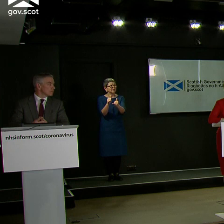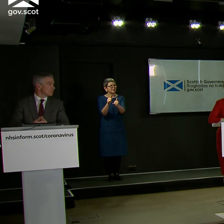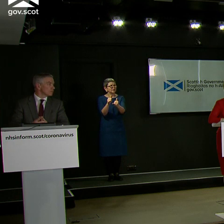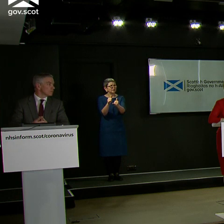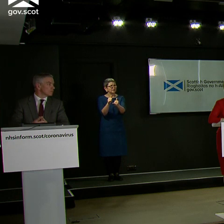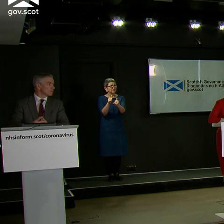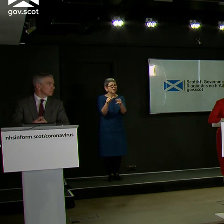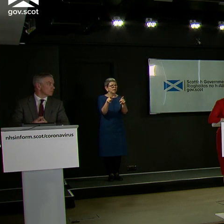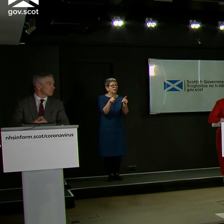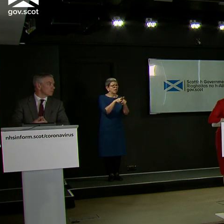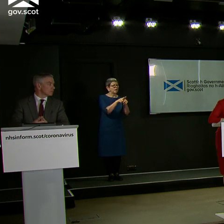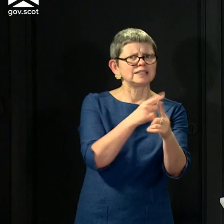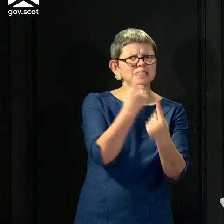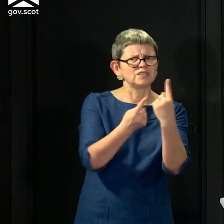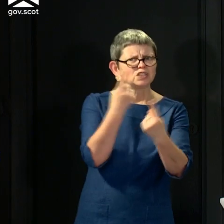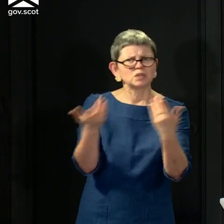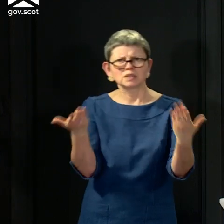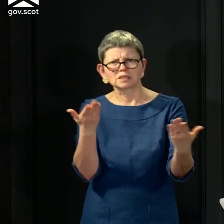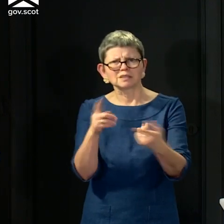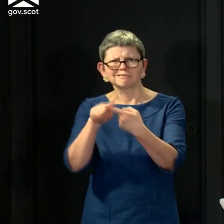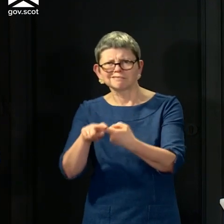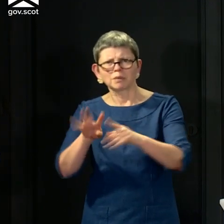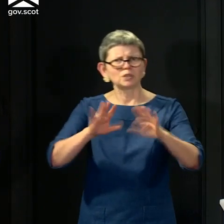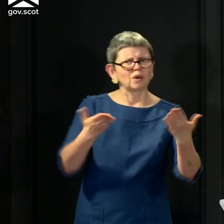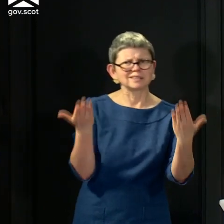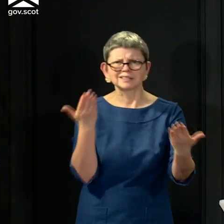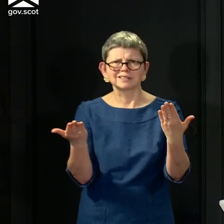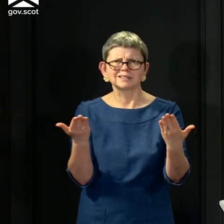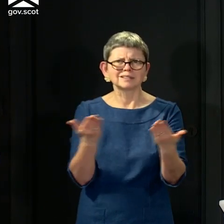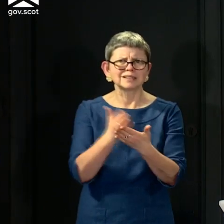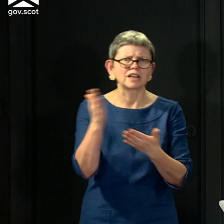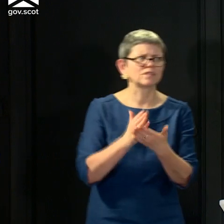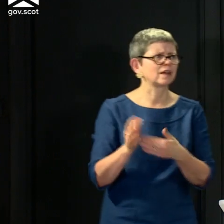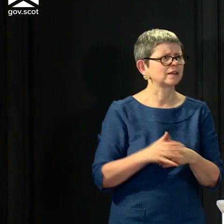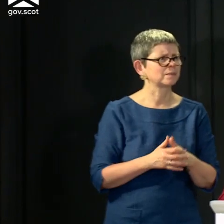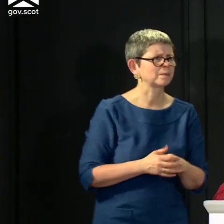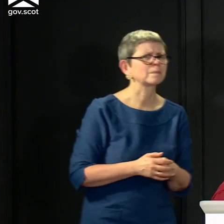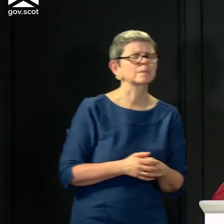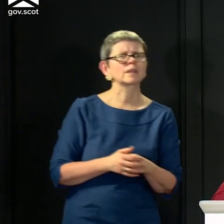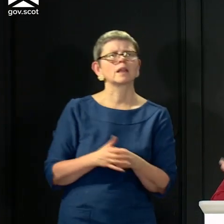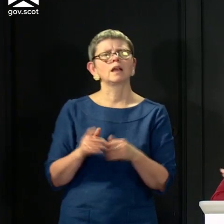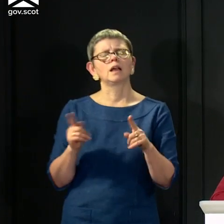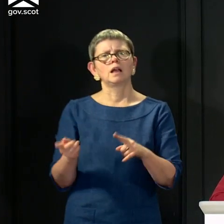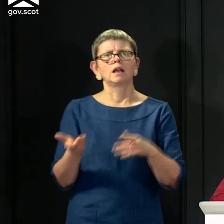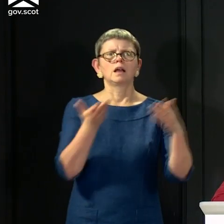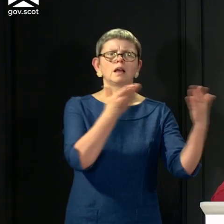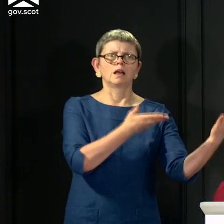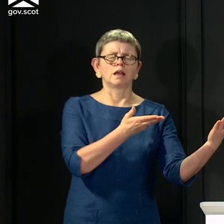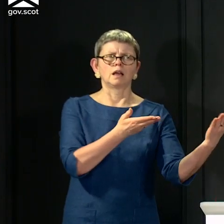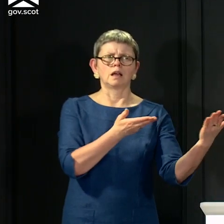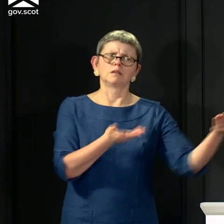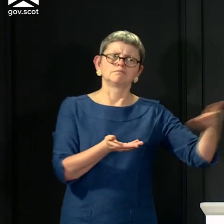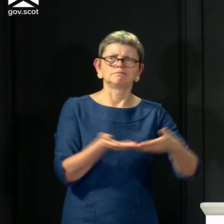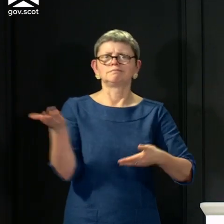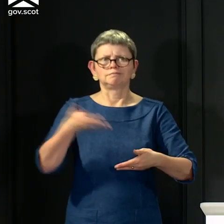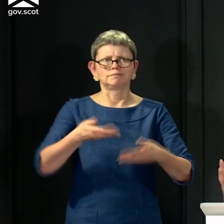one and not the other? I'll hand over to the Cabinet Secretary, maybe to take the first part of that, and then I'll hand over to Gregor, who's probably the best